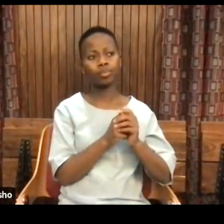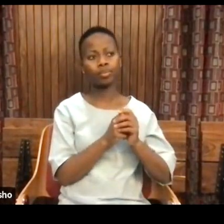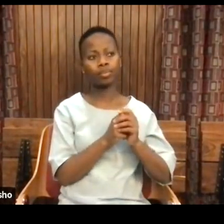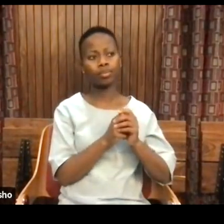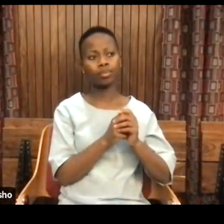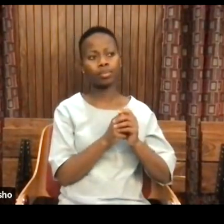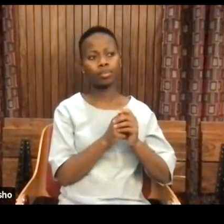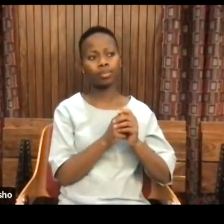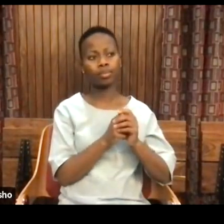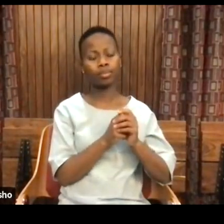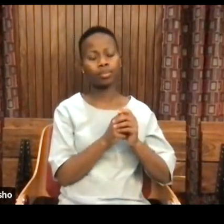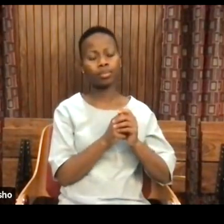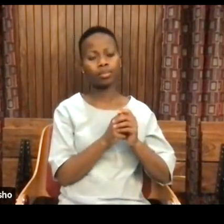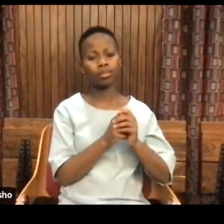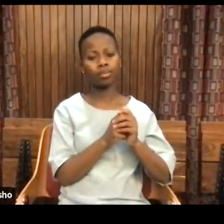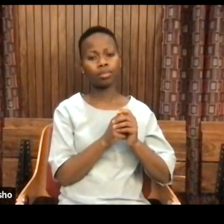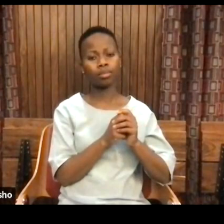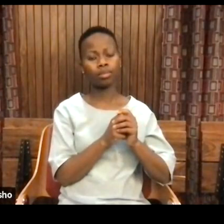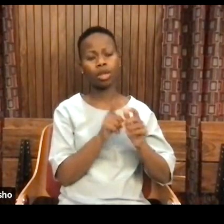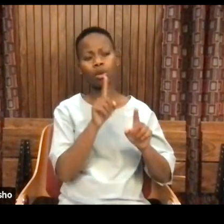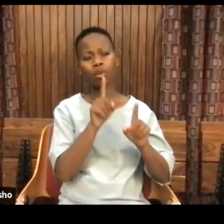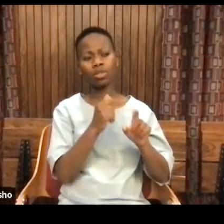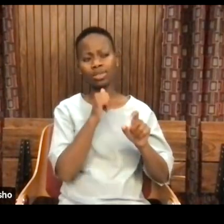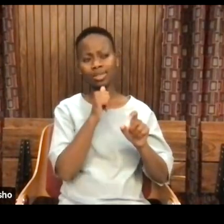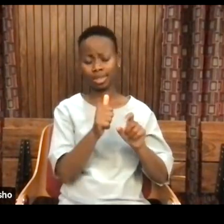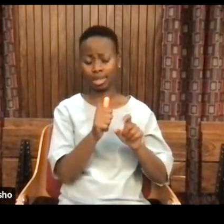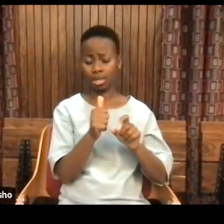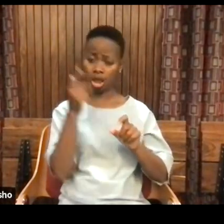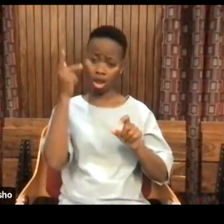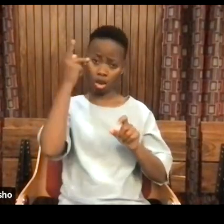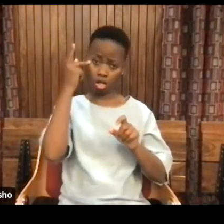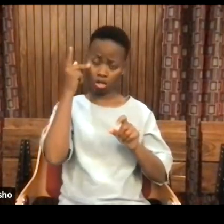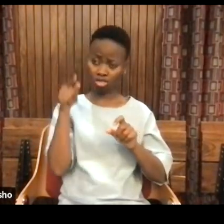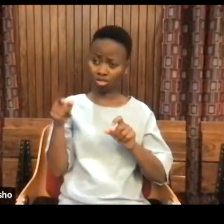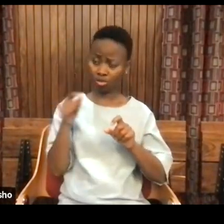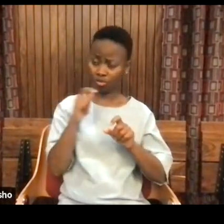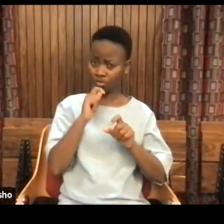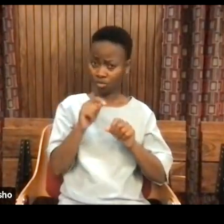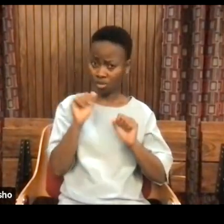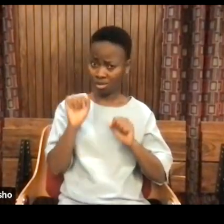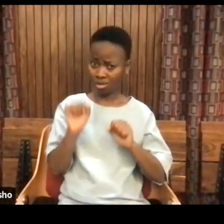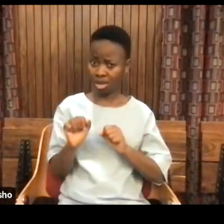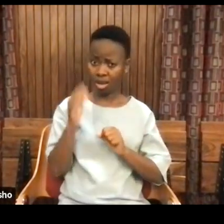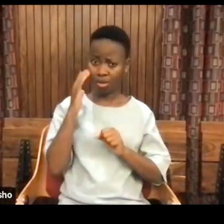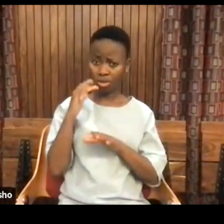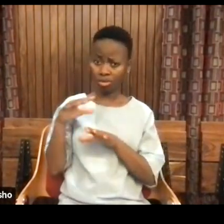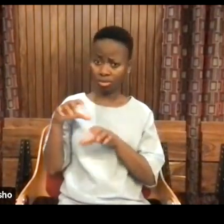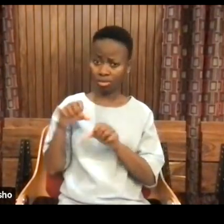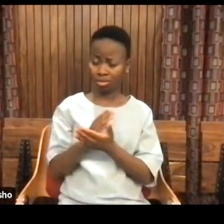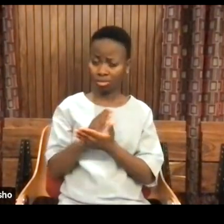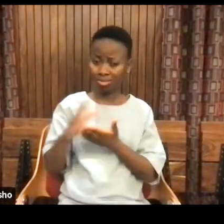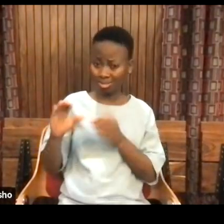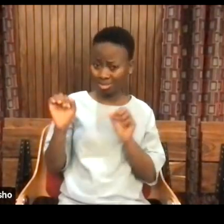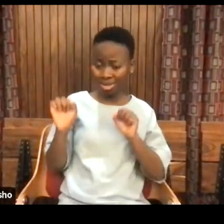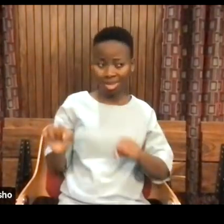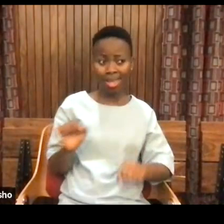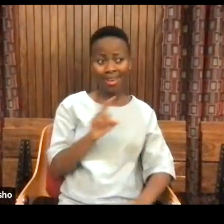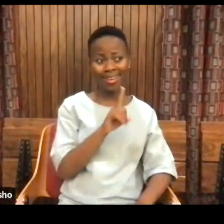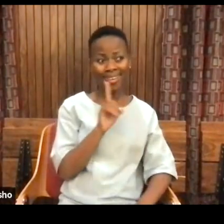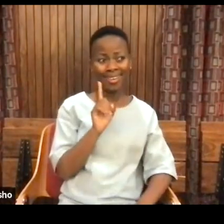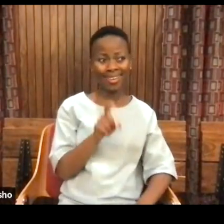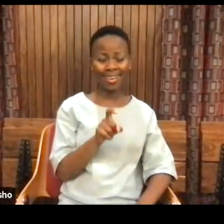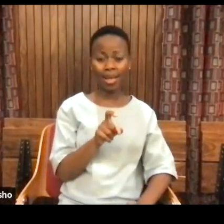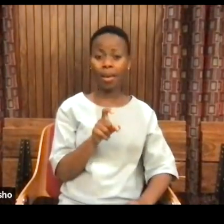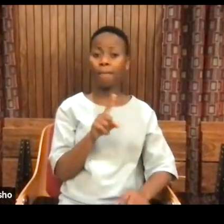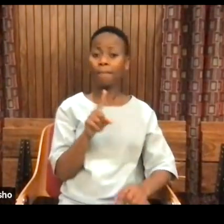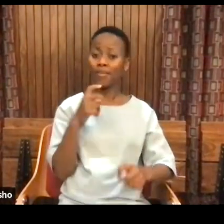or rather the question whether we can decolonize knowledge in a colonial society like